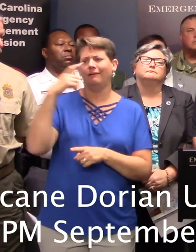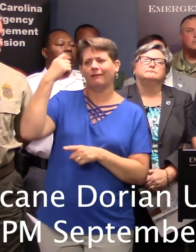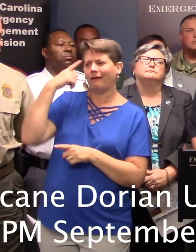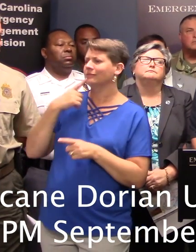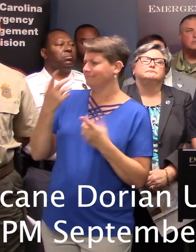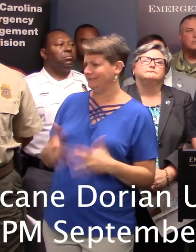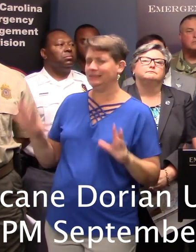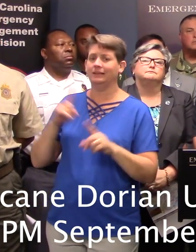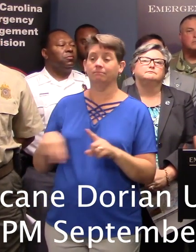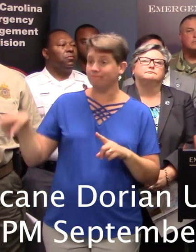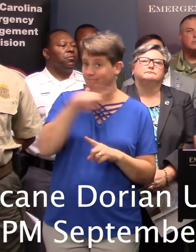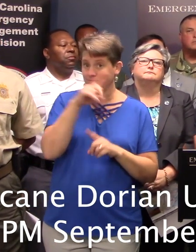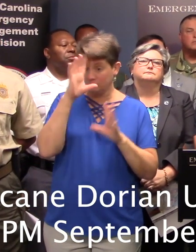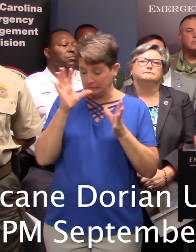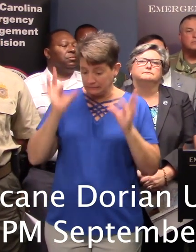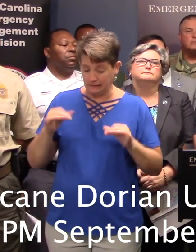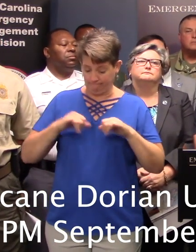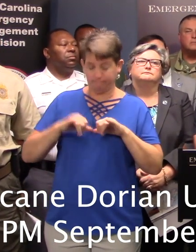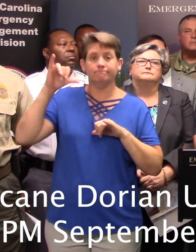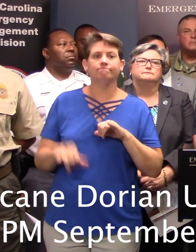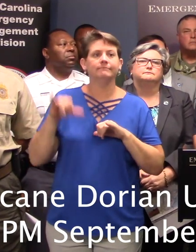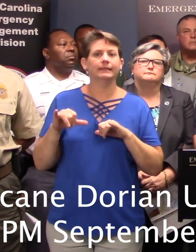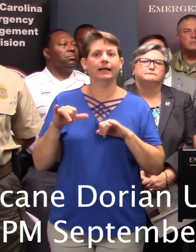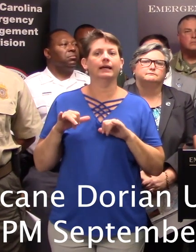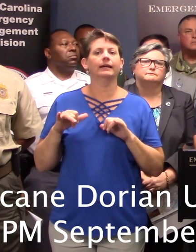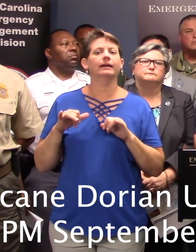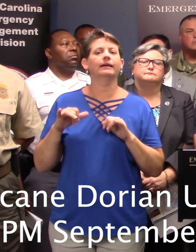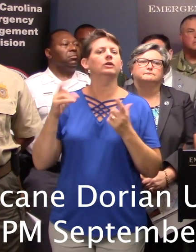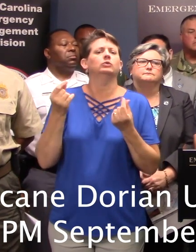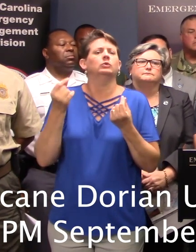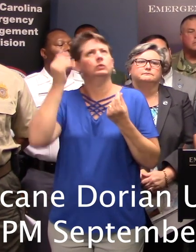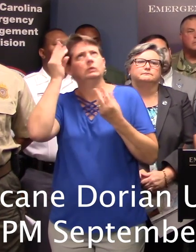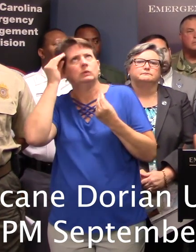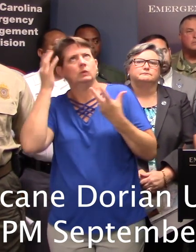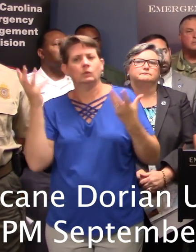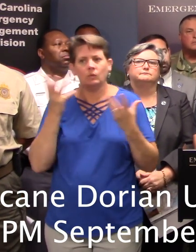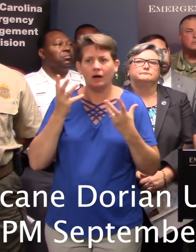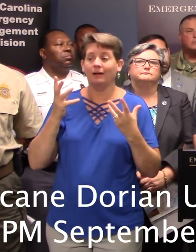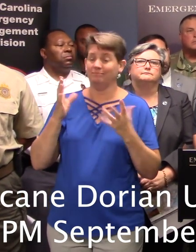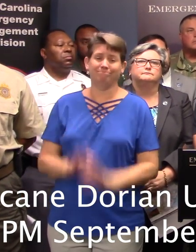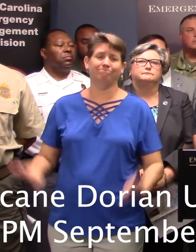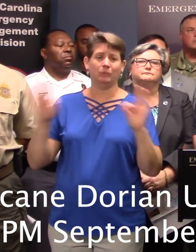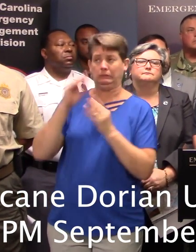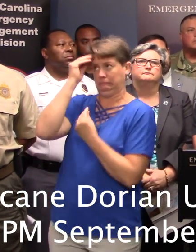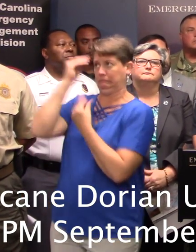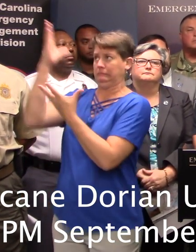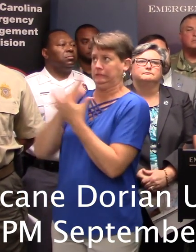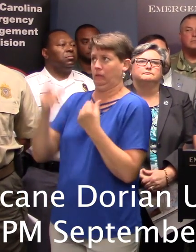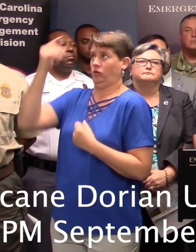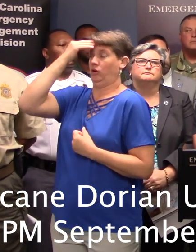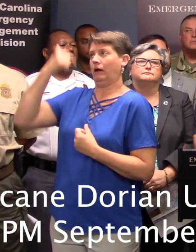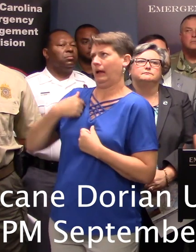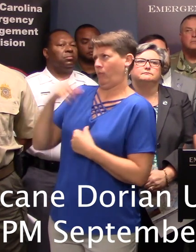said. If you choose to stay in an evacuation zone, some of the things you should consider. Certainly tell loved ones or next of kin where you